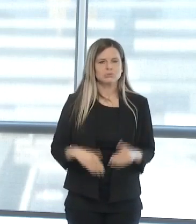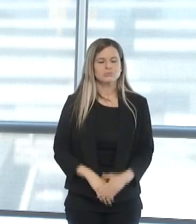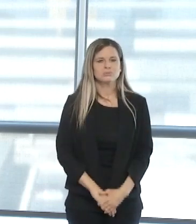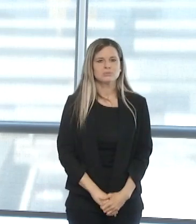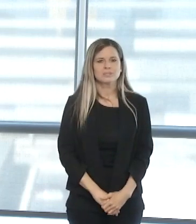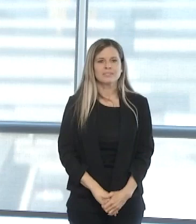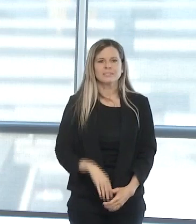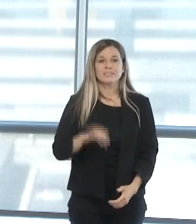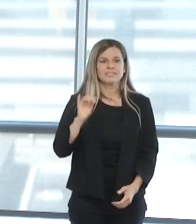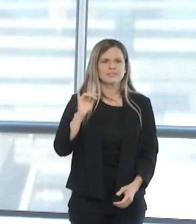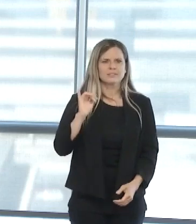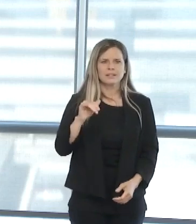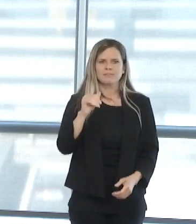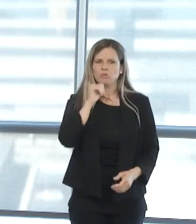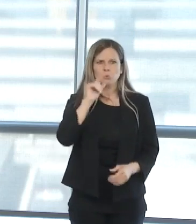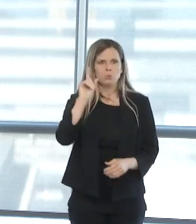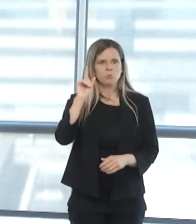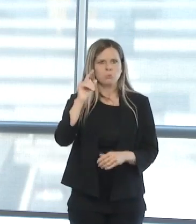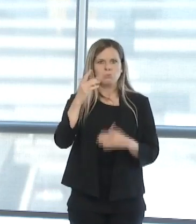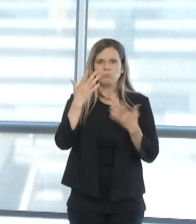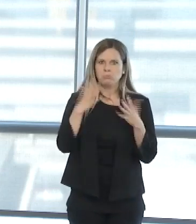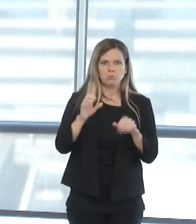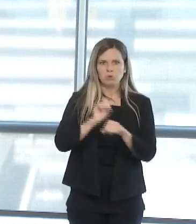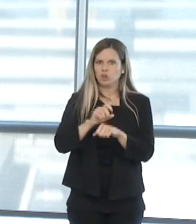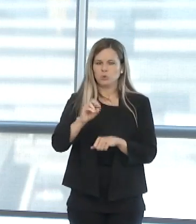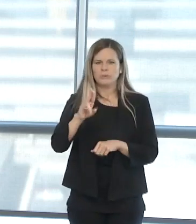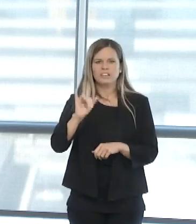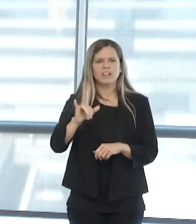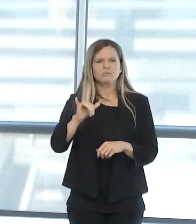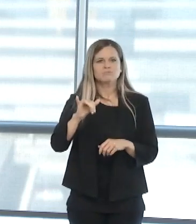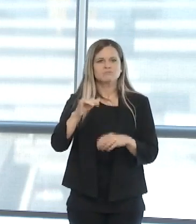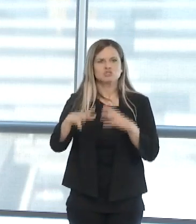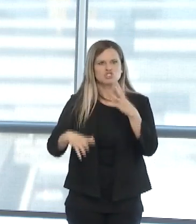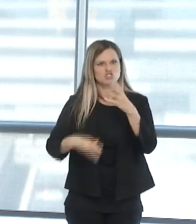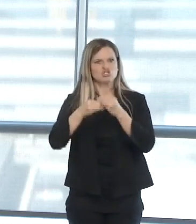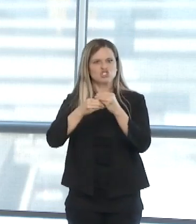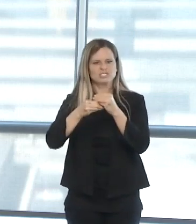above the number of providers in our system. Those are providers outside of the system.